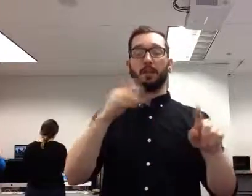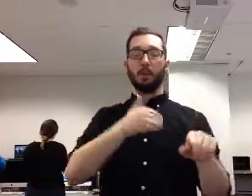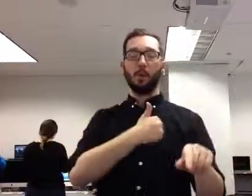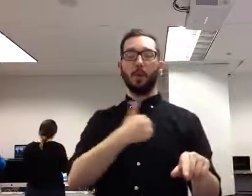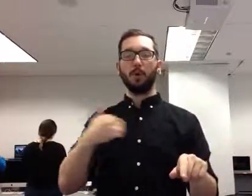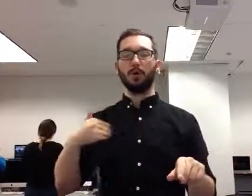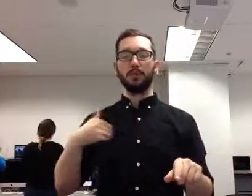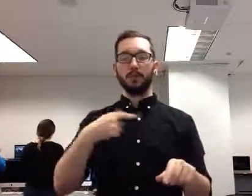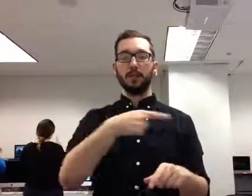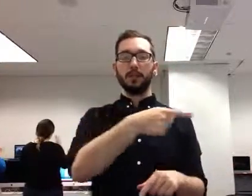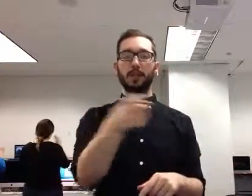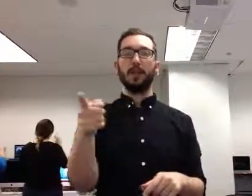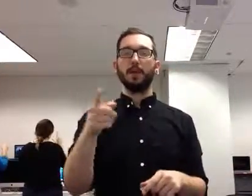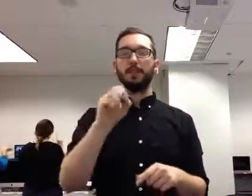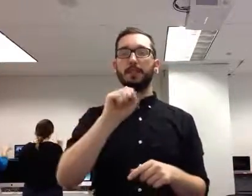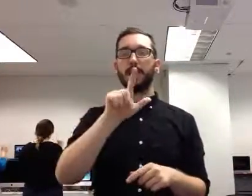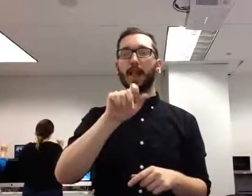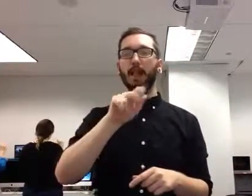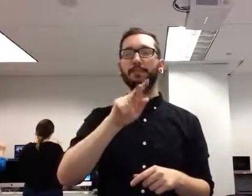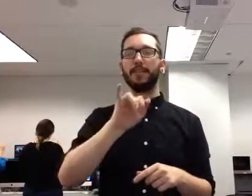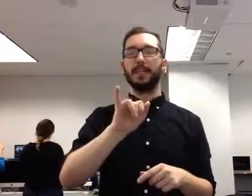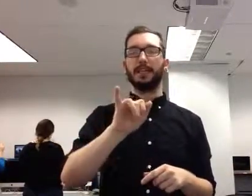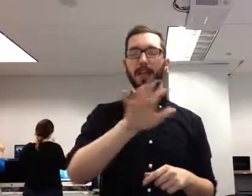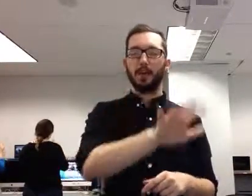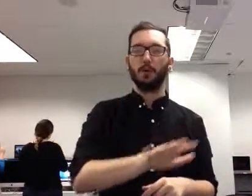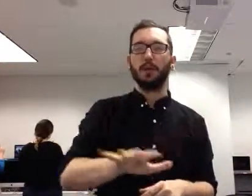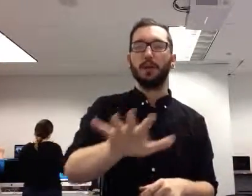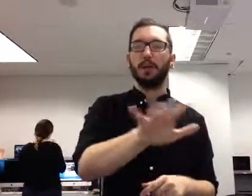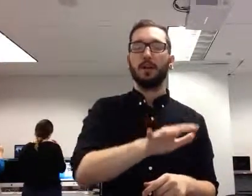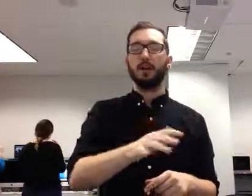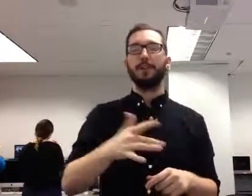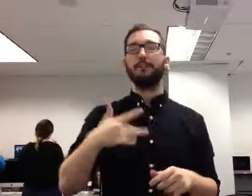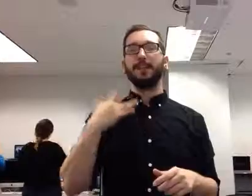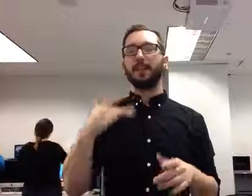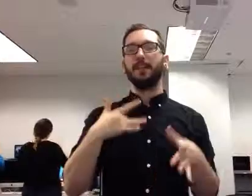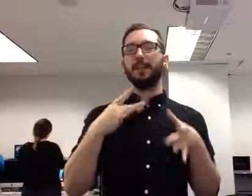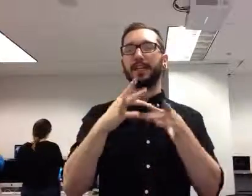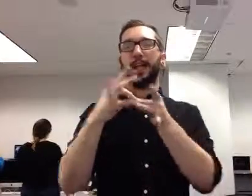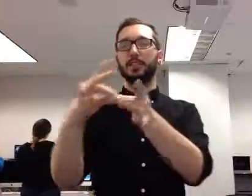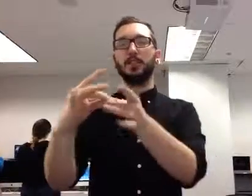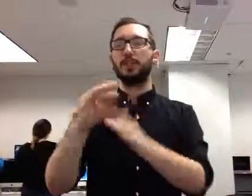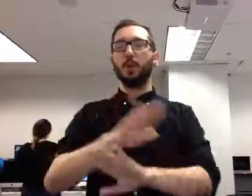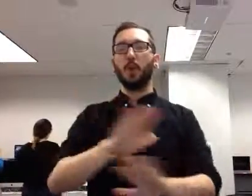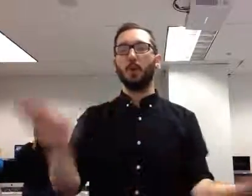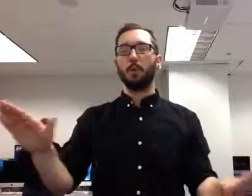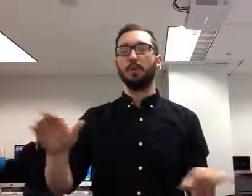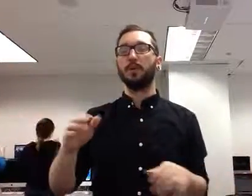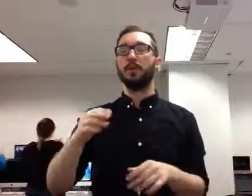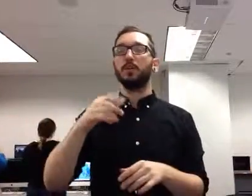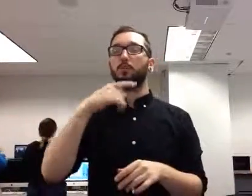were Slavik, they didn't feel any special kindred to them. It was still Russian for Russians, and you guys can